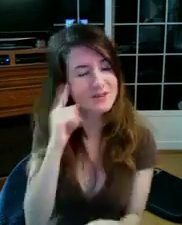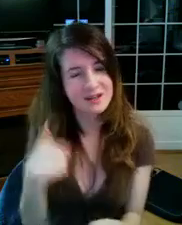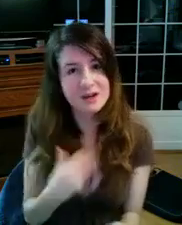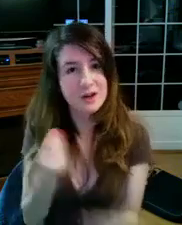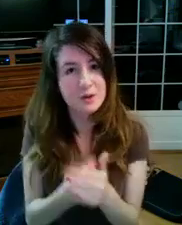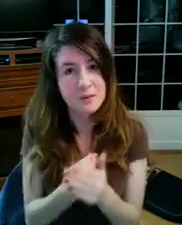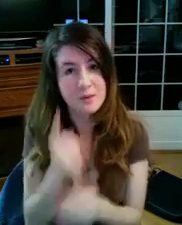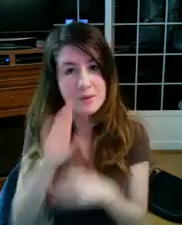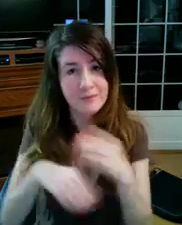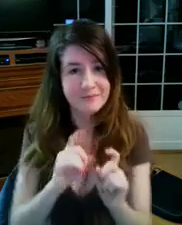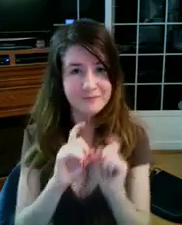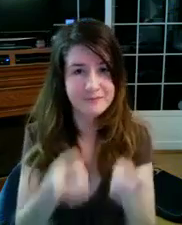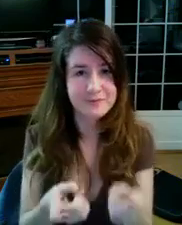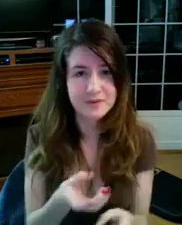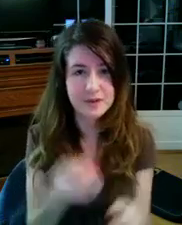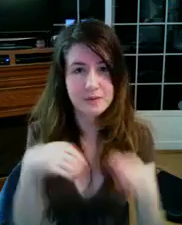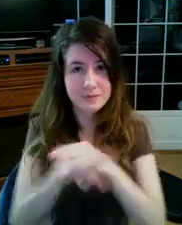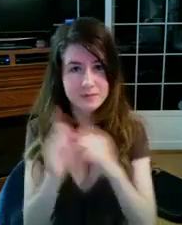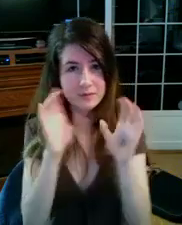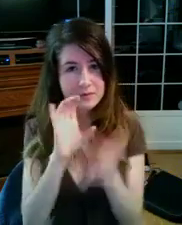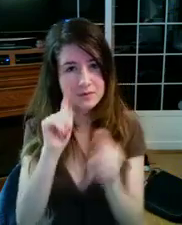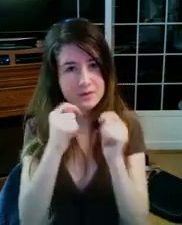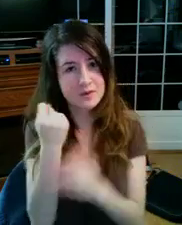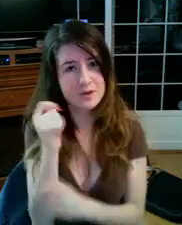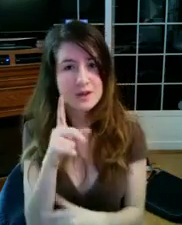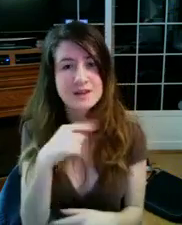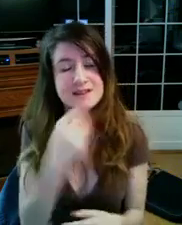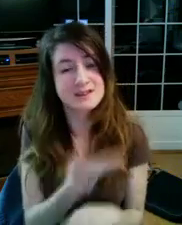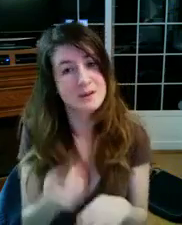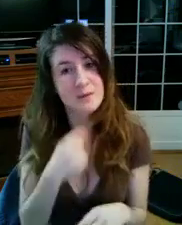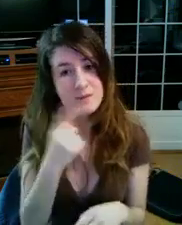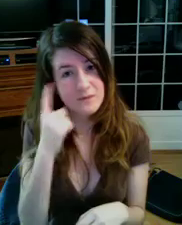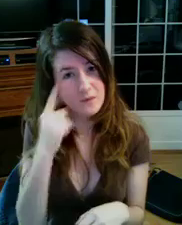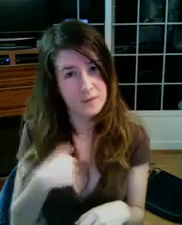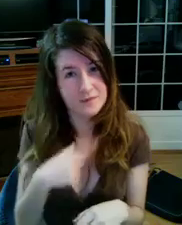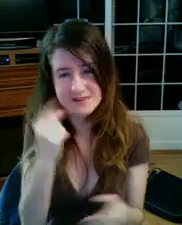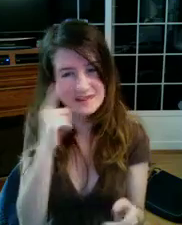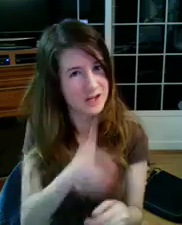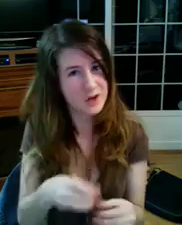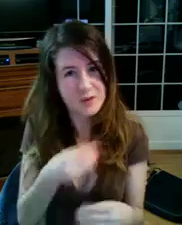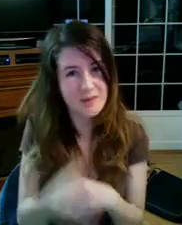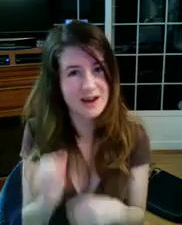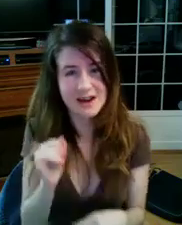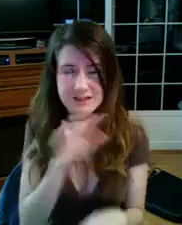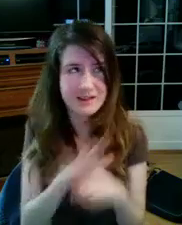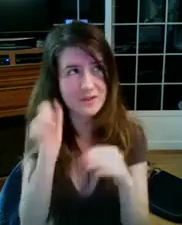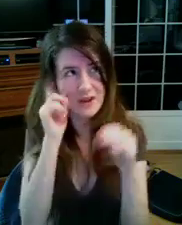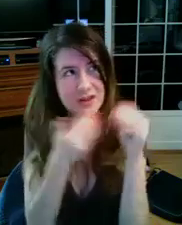year when daddy had no money, mommy wrapped the Christmas presents up and stuck them under the tree and said some of them were for me, cause daddy couldn't buy em, I'll never forget